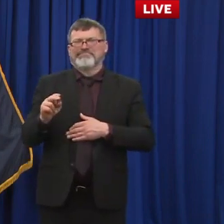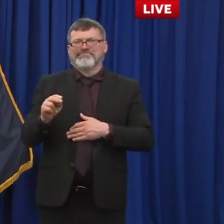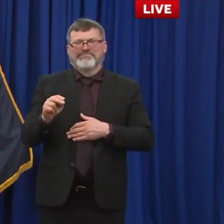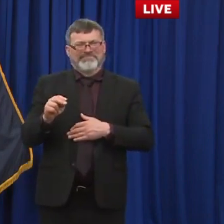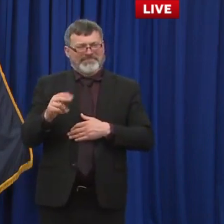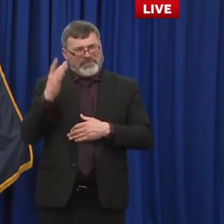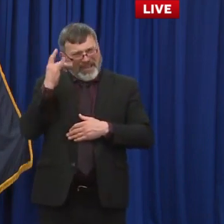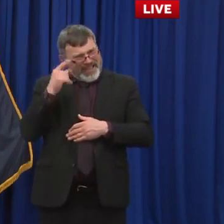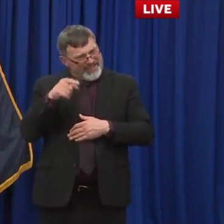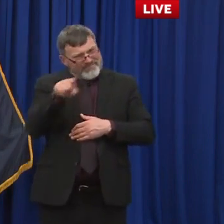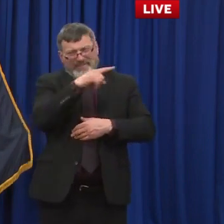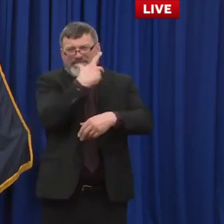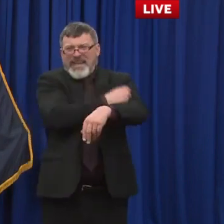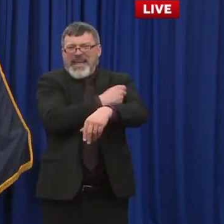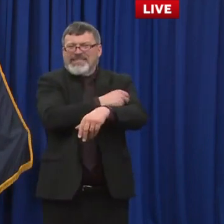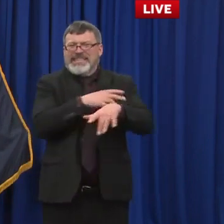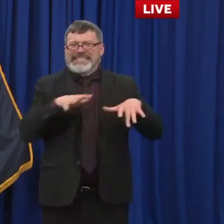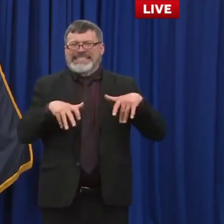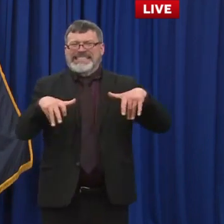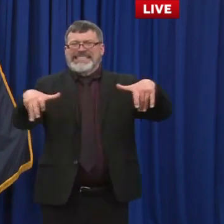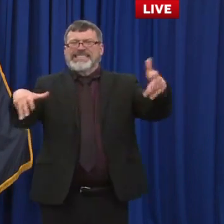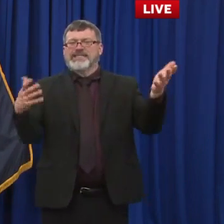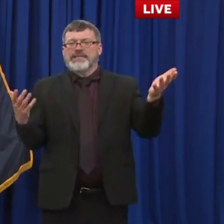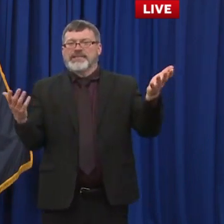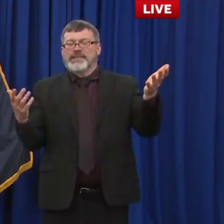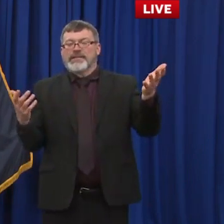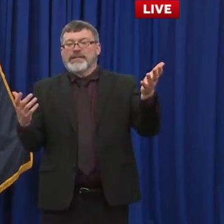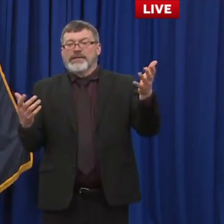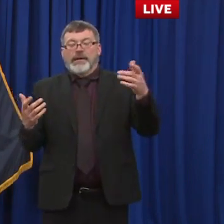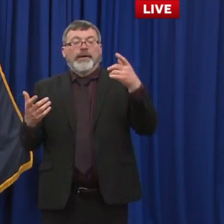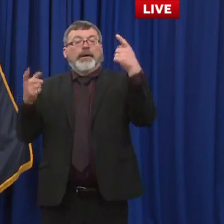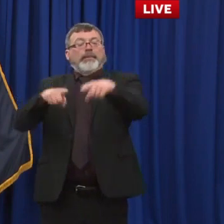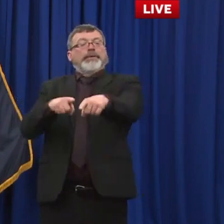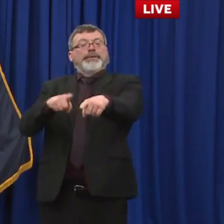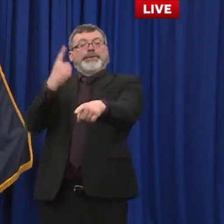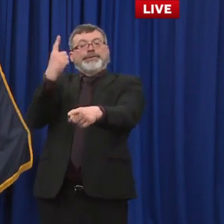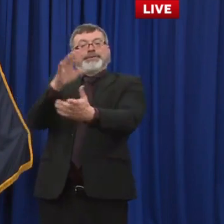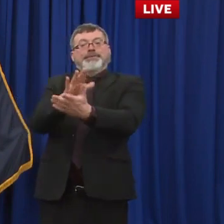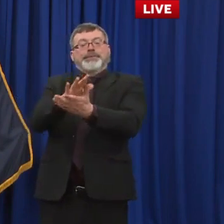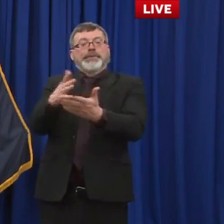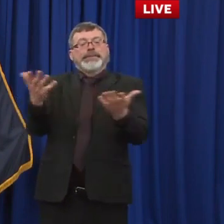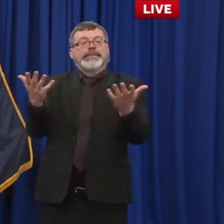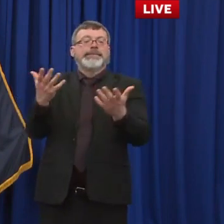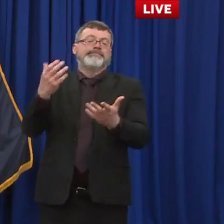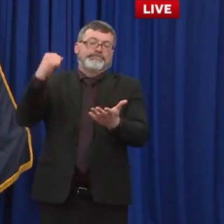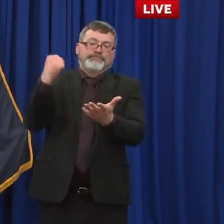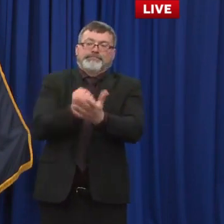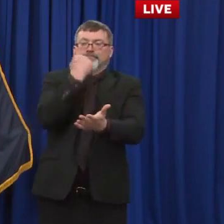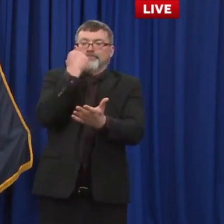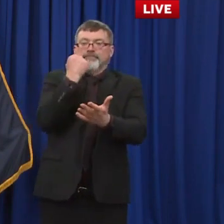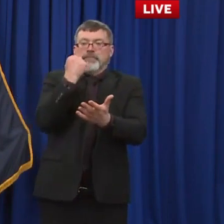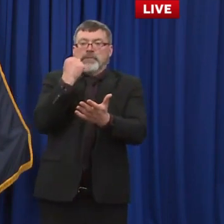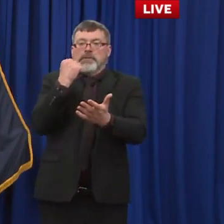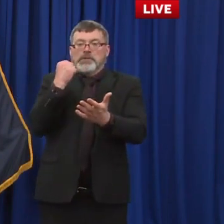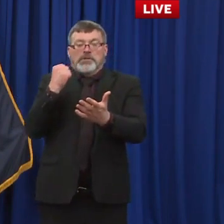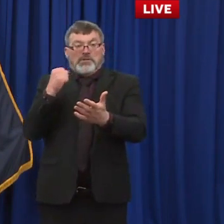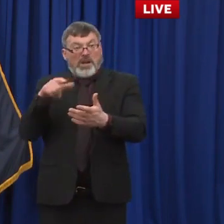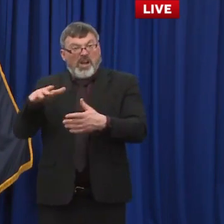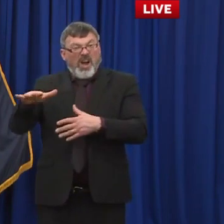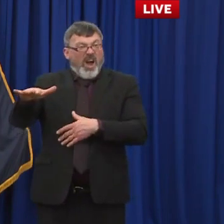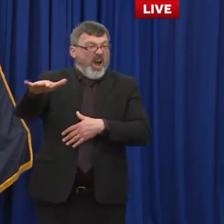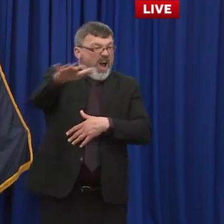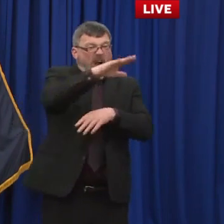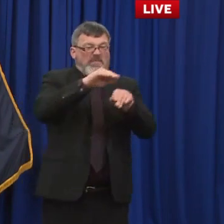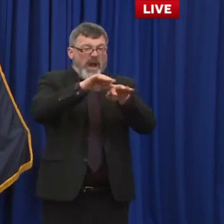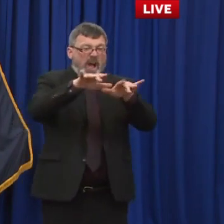so again it's it's one unfortunate event but it doesn't define uh the state i think overall the state has done a phenomenal job with uh with sports and we want kids to get out right we want them